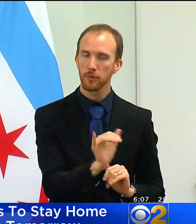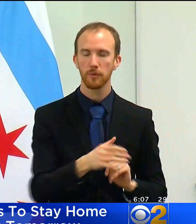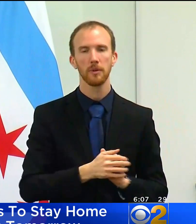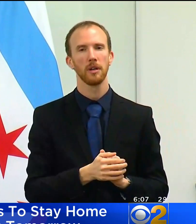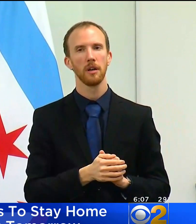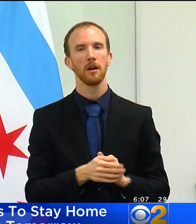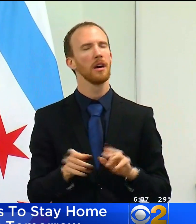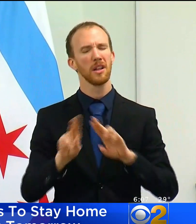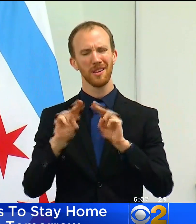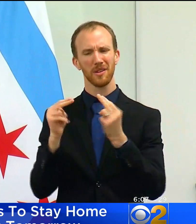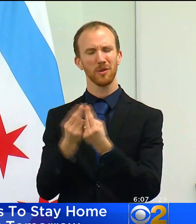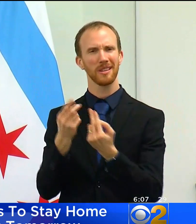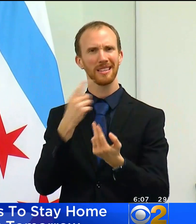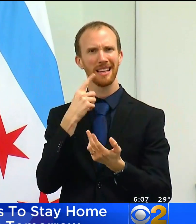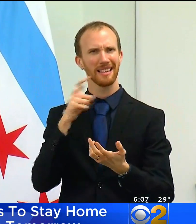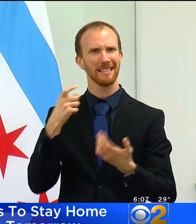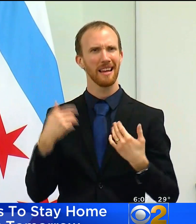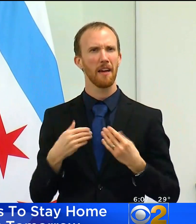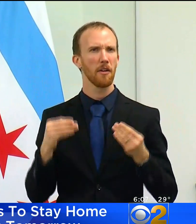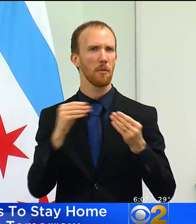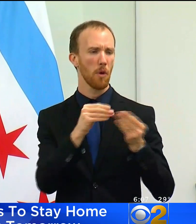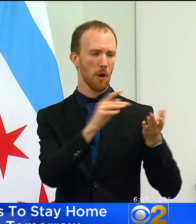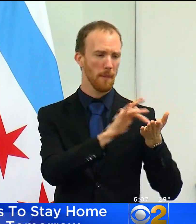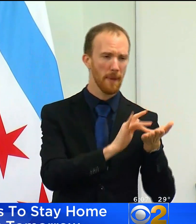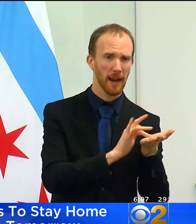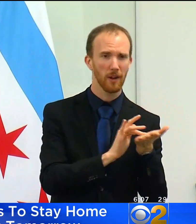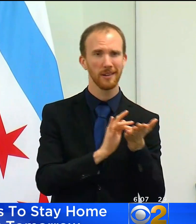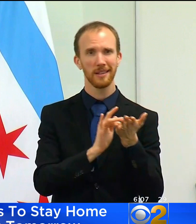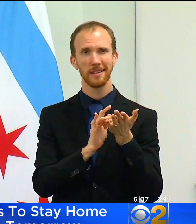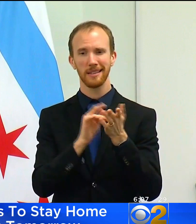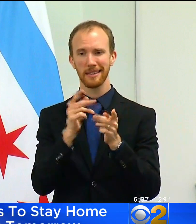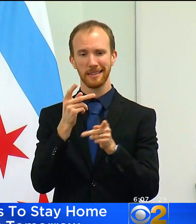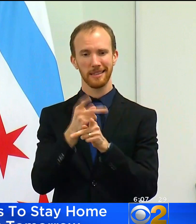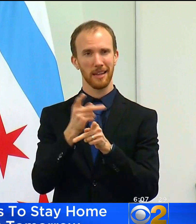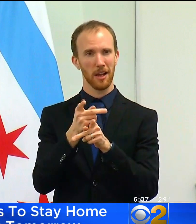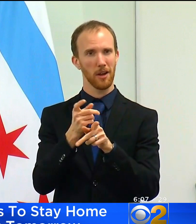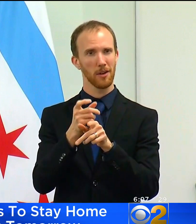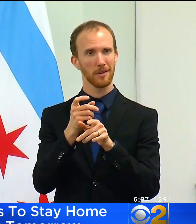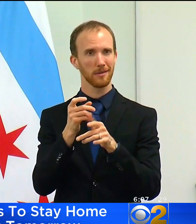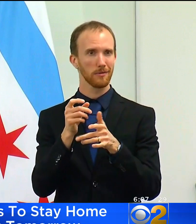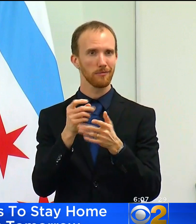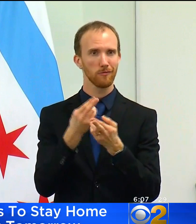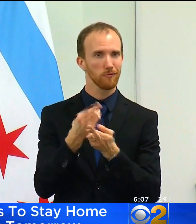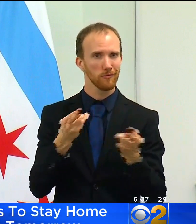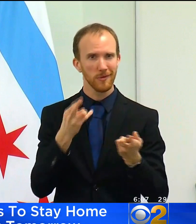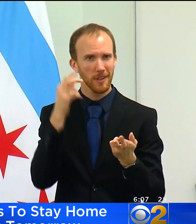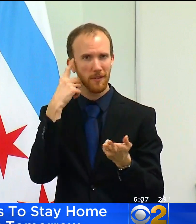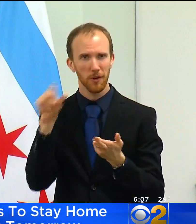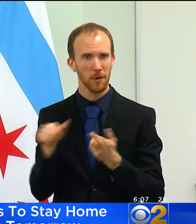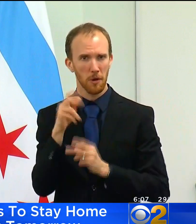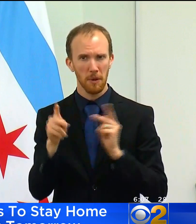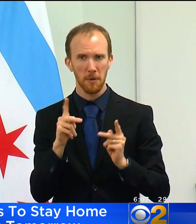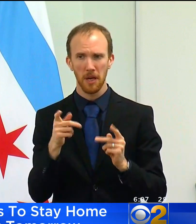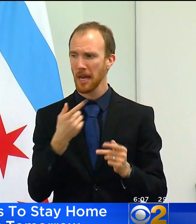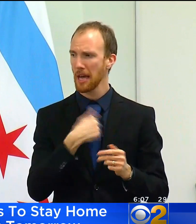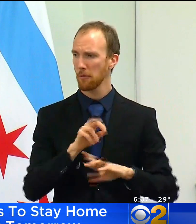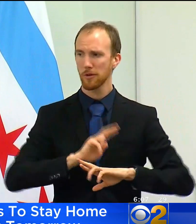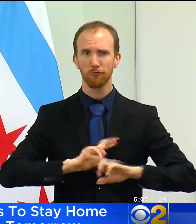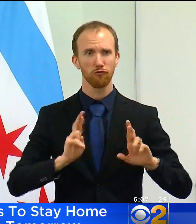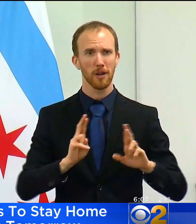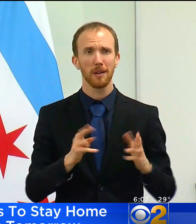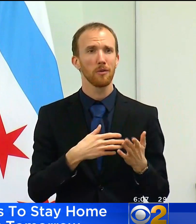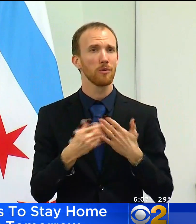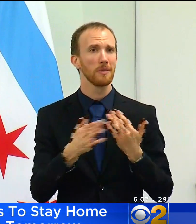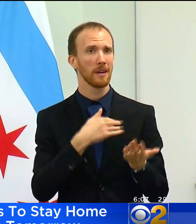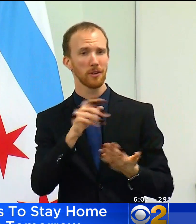has also demanded additional medical and caretaker accommodations for telework and the district is prepared to offer as many accommodations